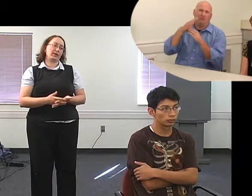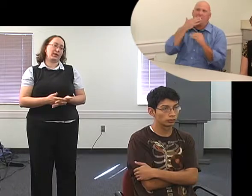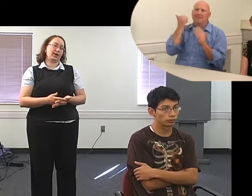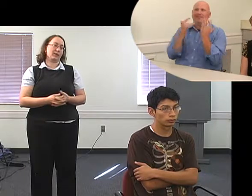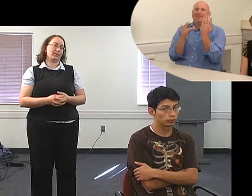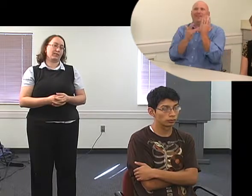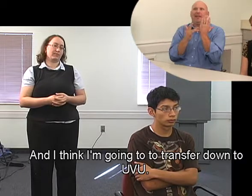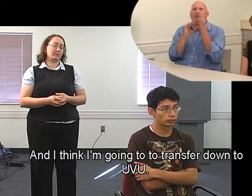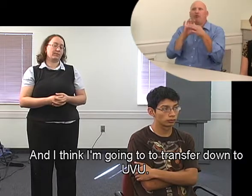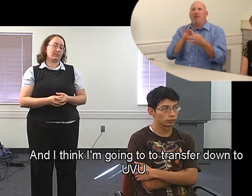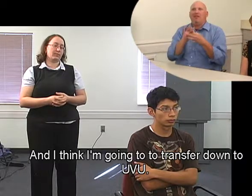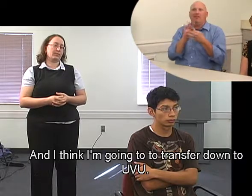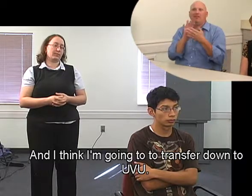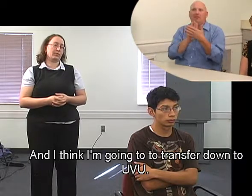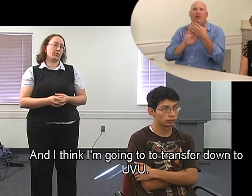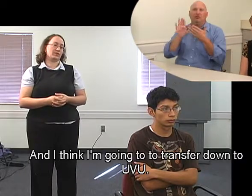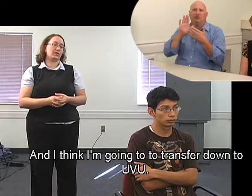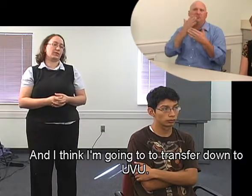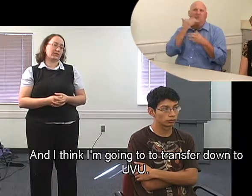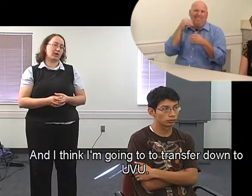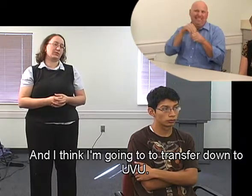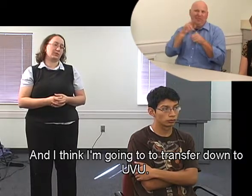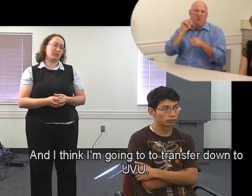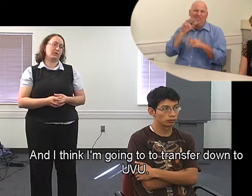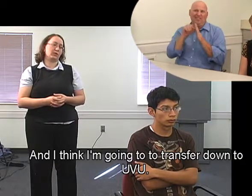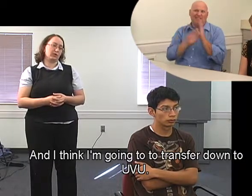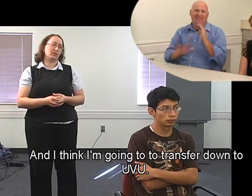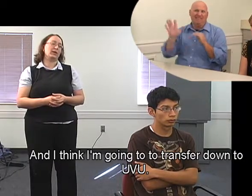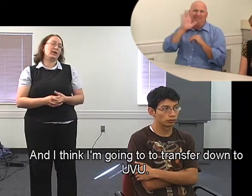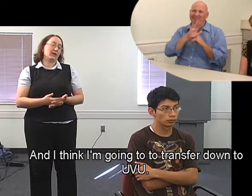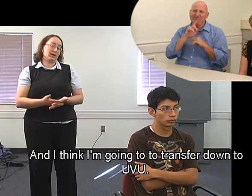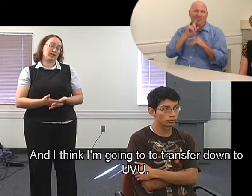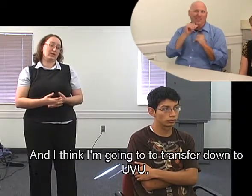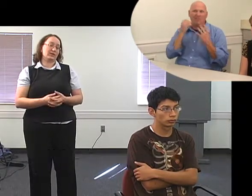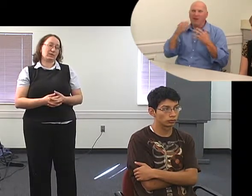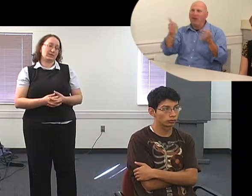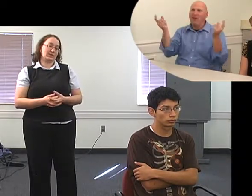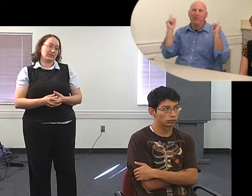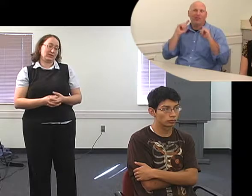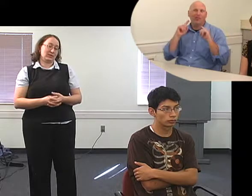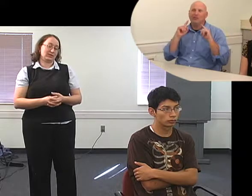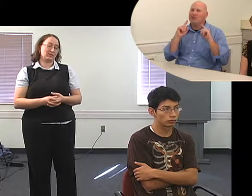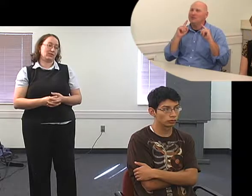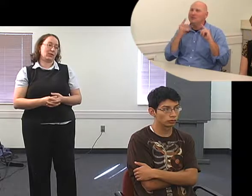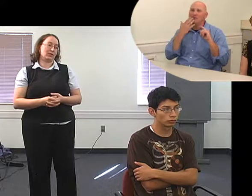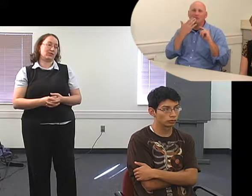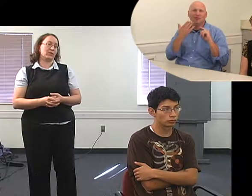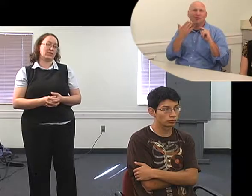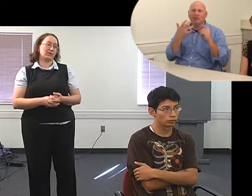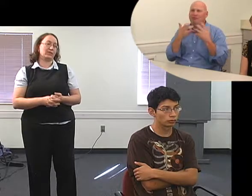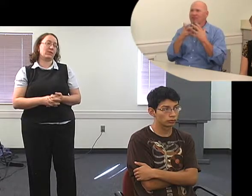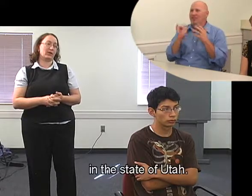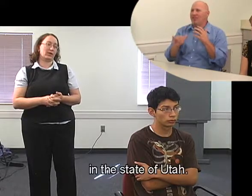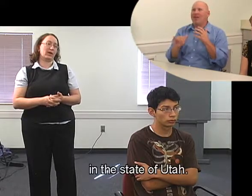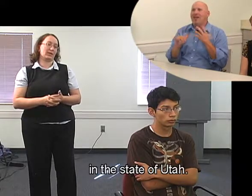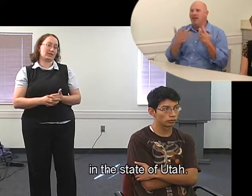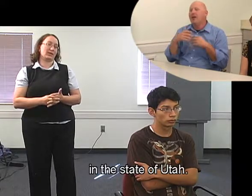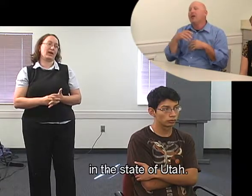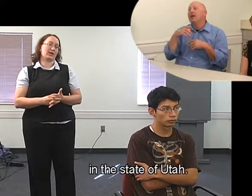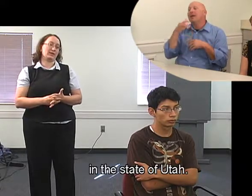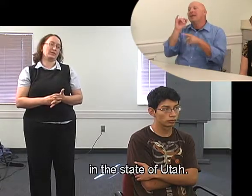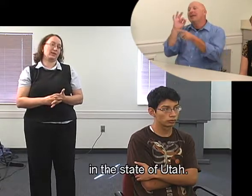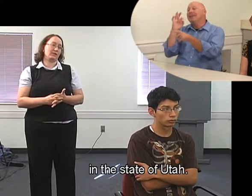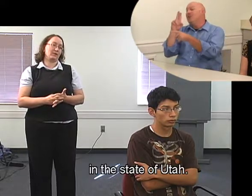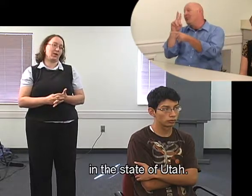And again, I think I'm going to transfer down to UVU. I've heard it's the best university for gaming